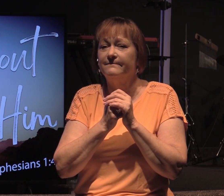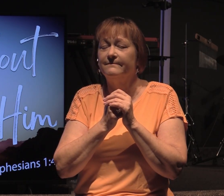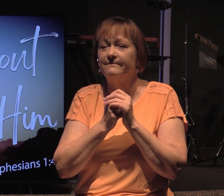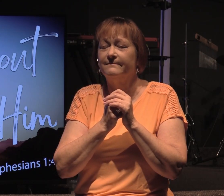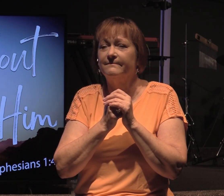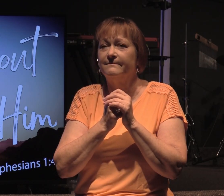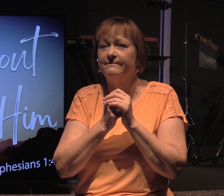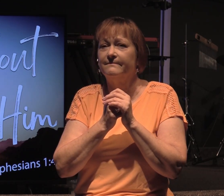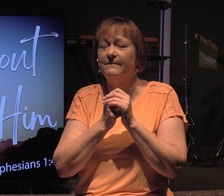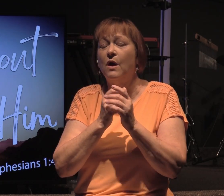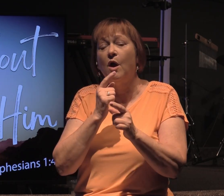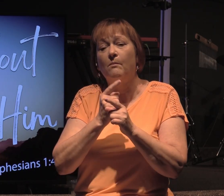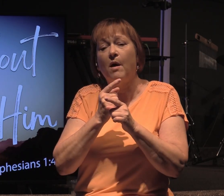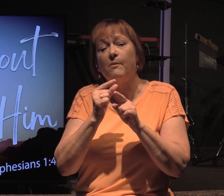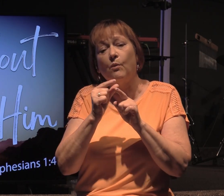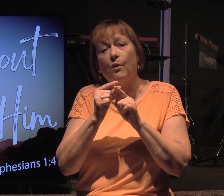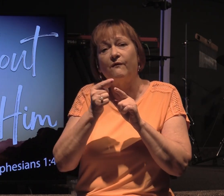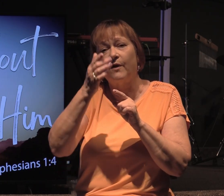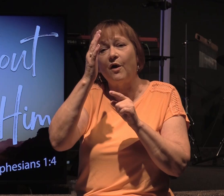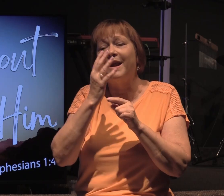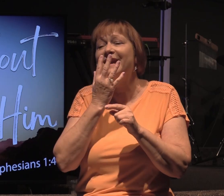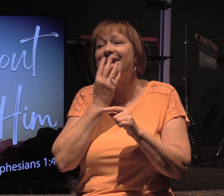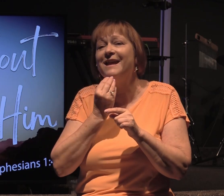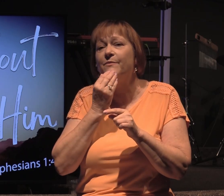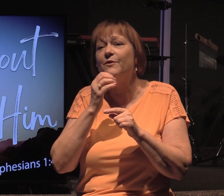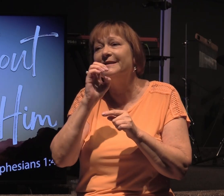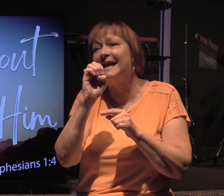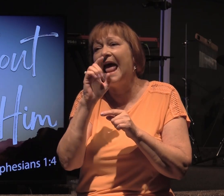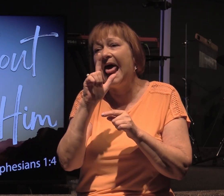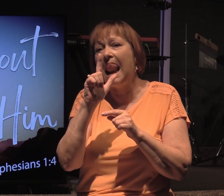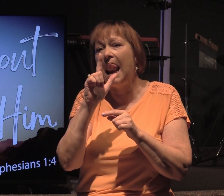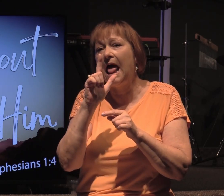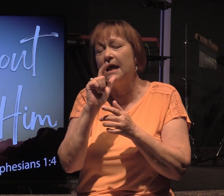The proper word for God in Hebrew is El.